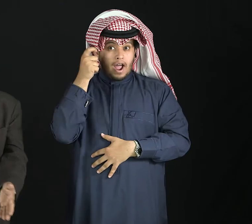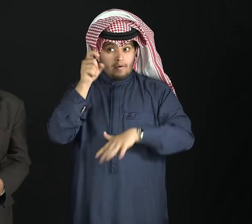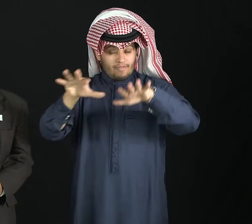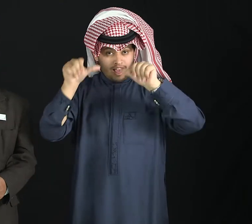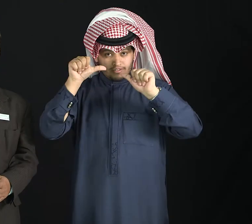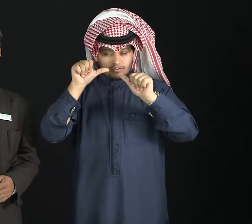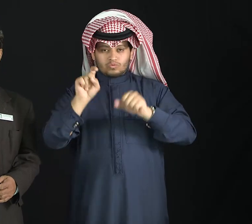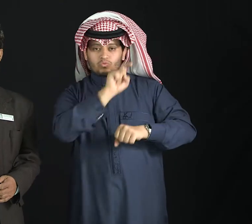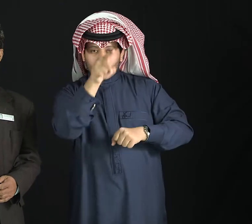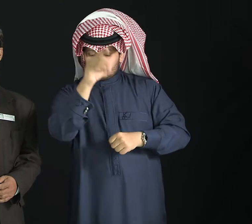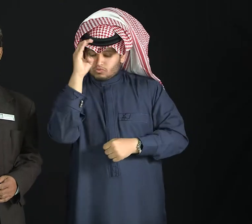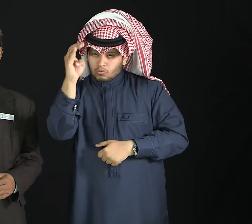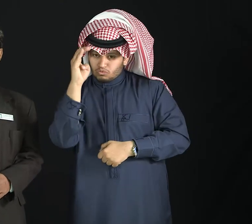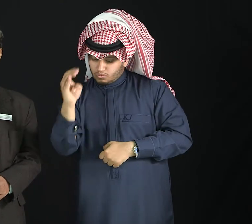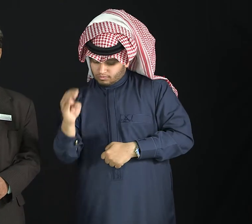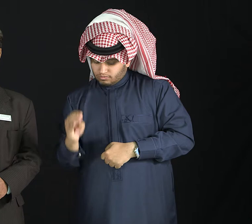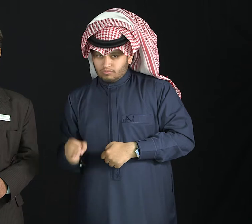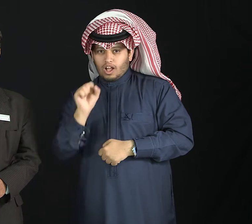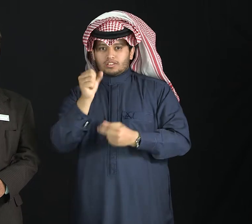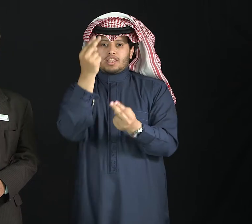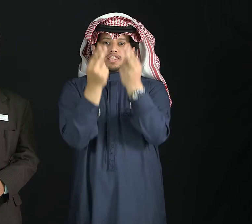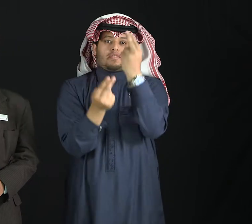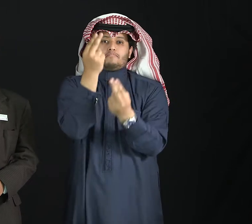and send to my email.